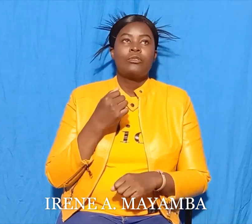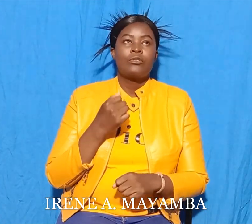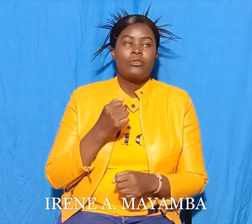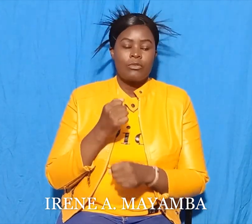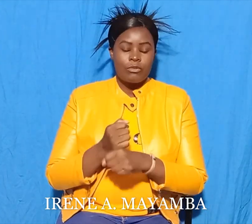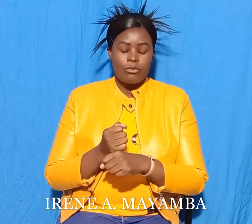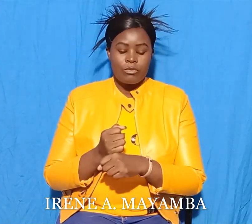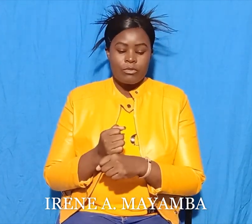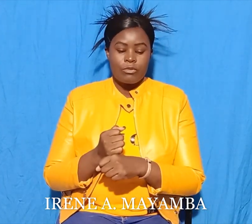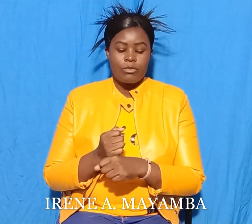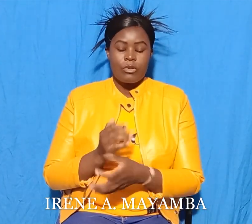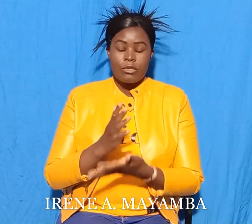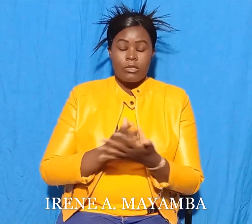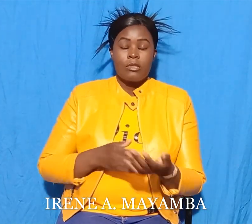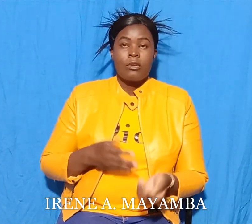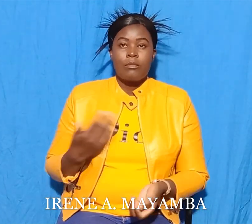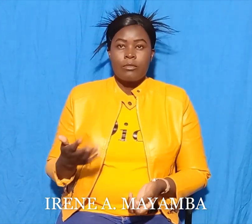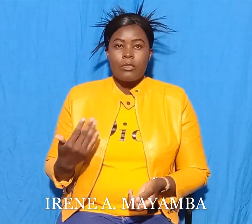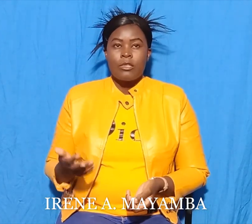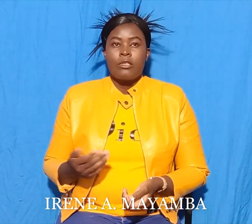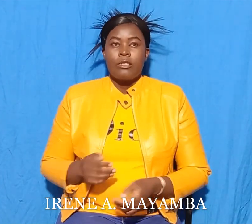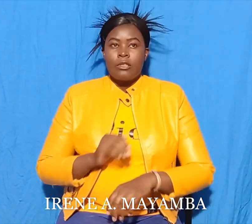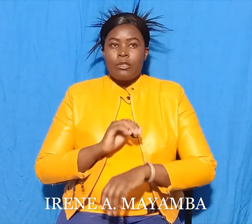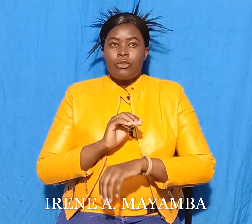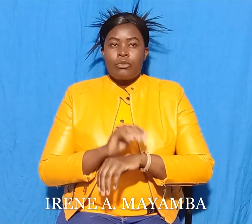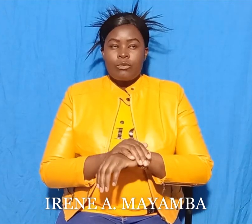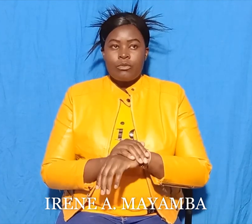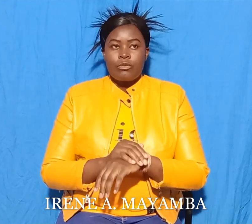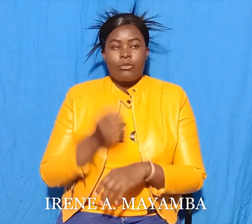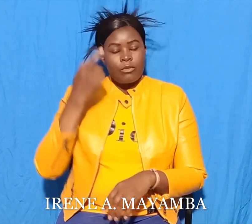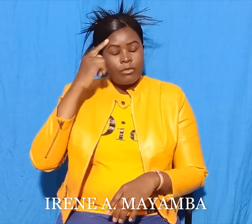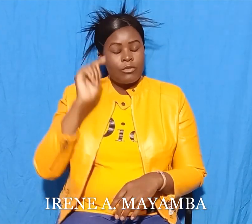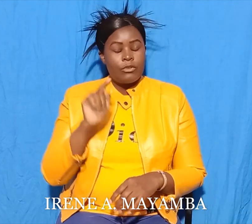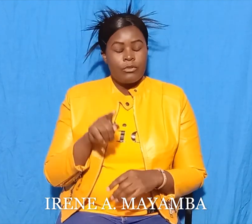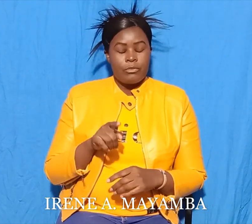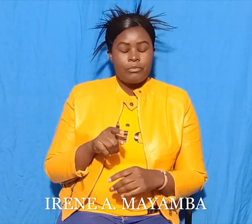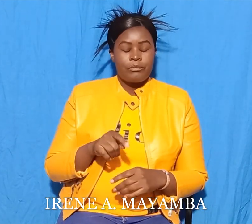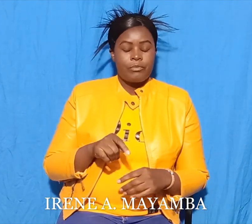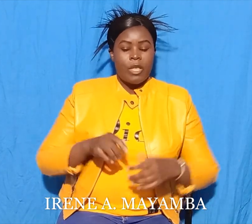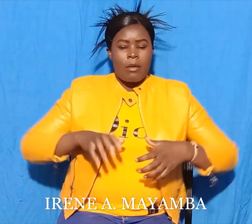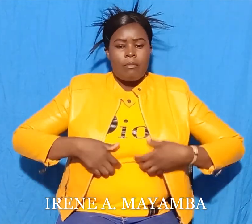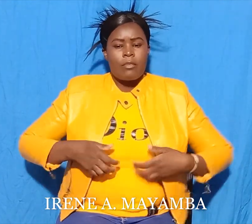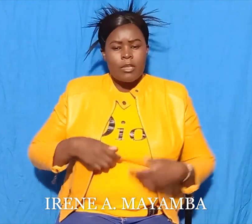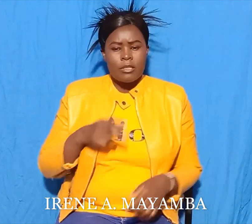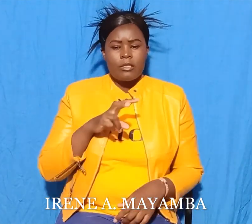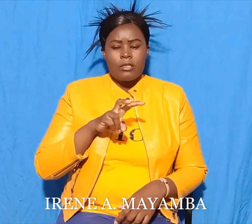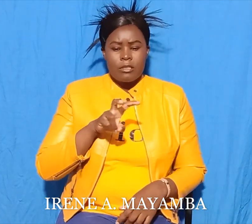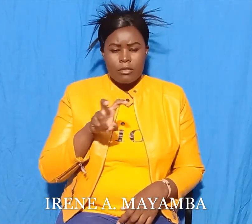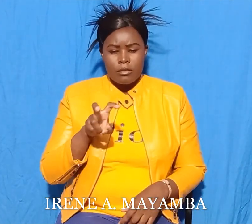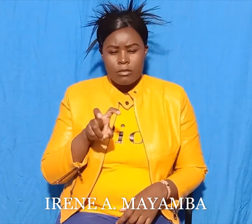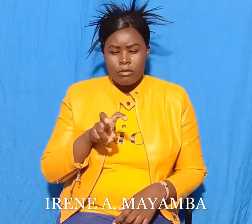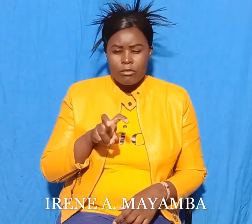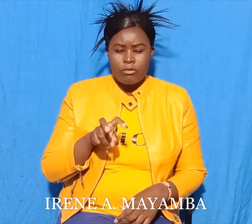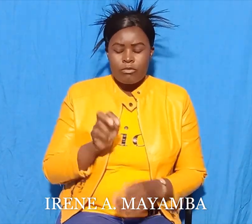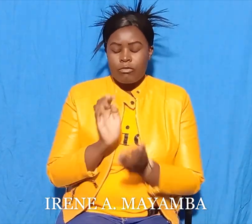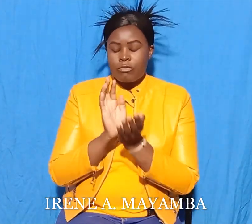you. The monkey looked down at the crocodile and listened. The crocodile said,